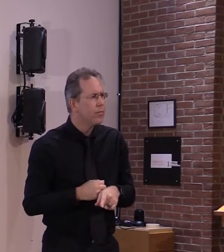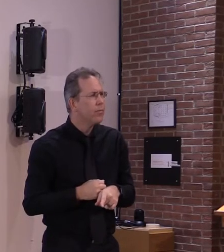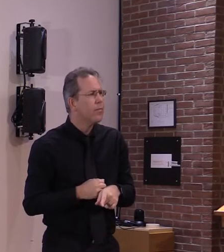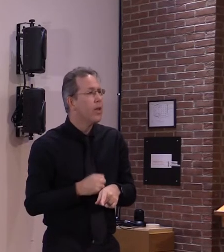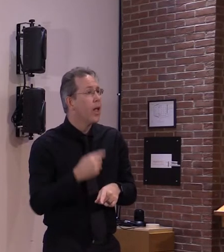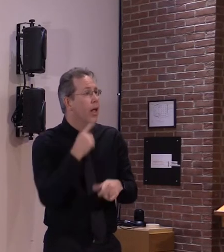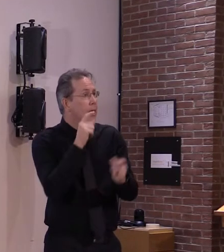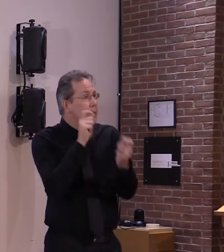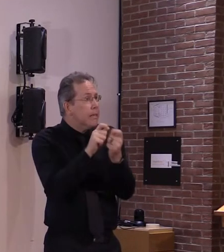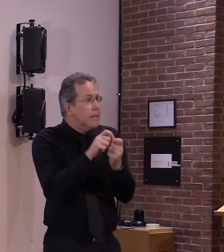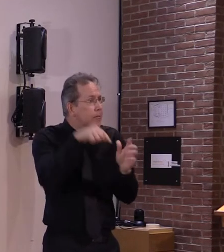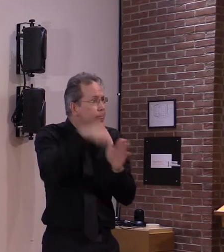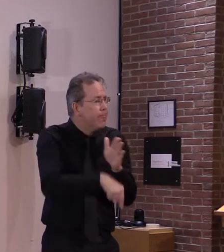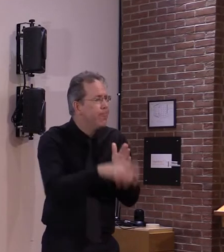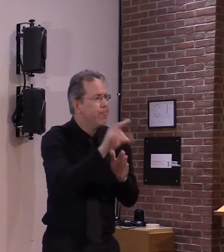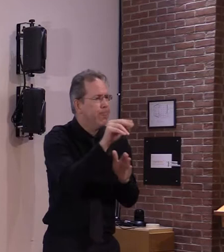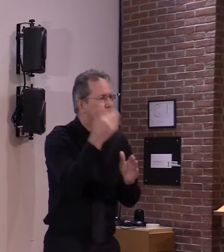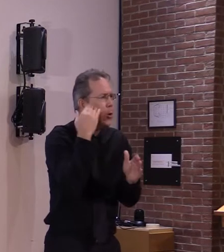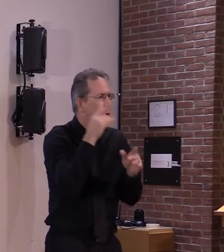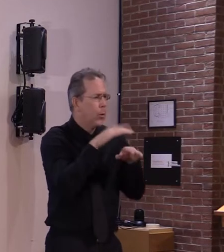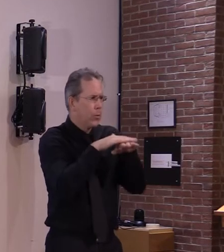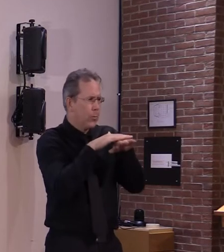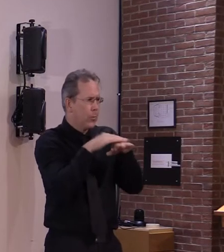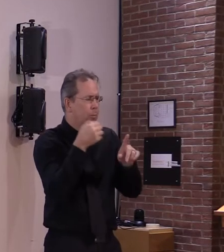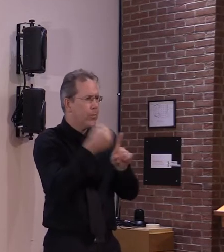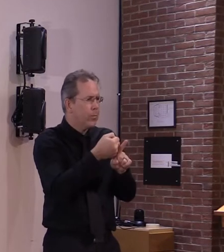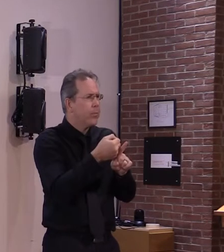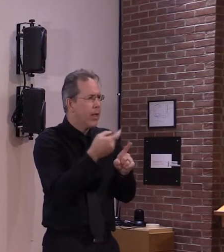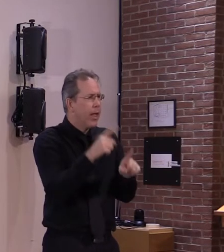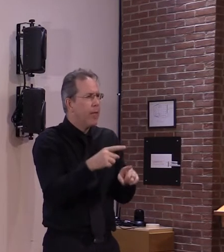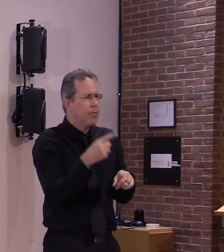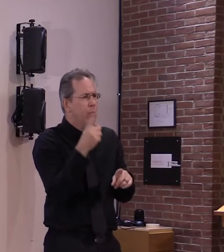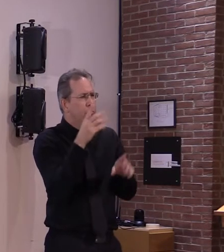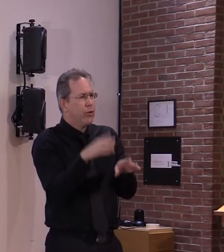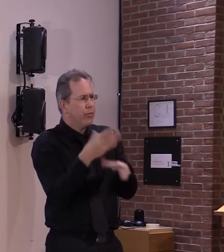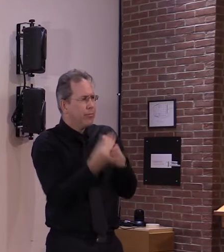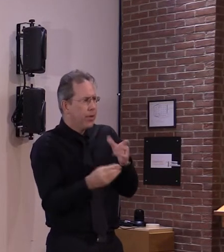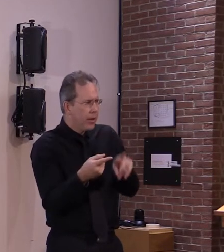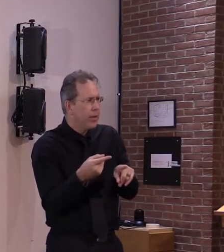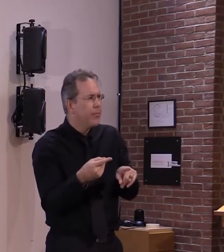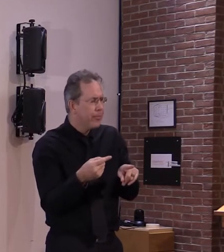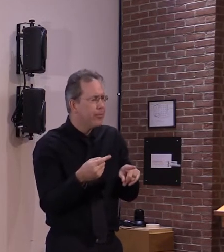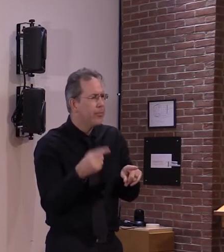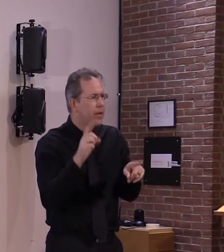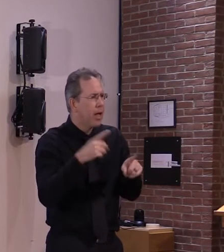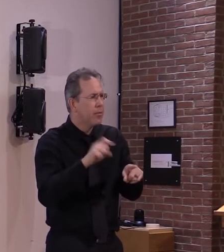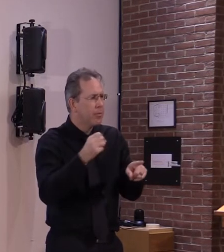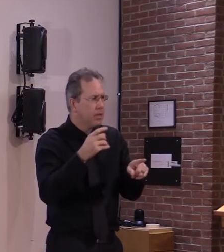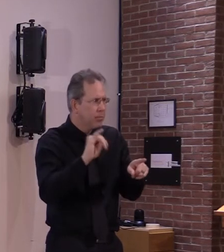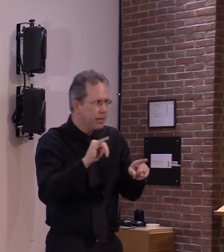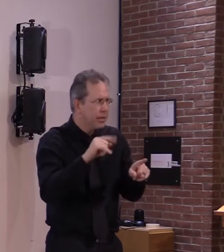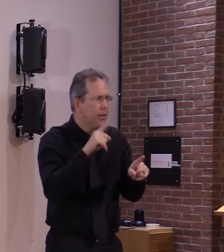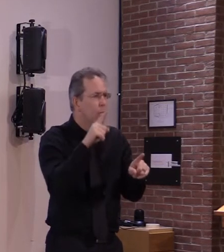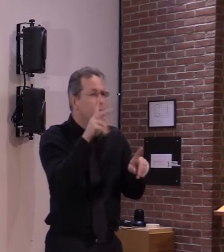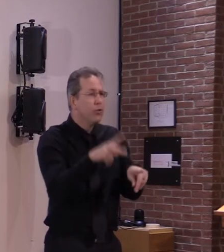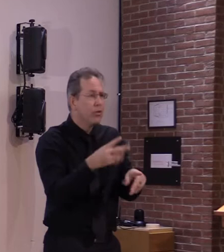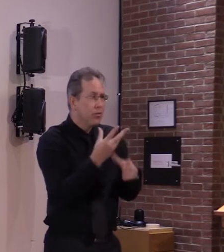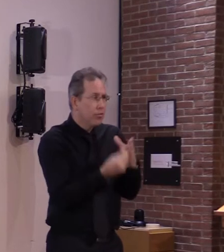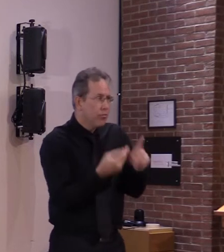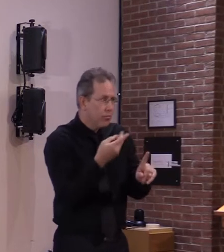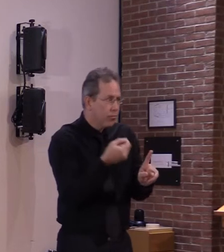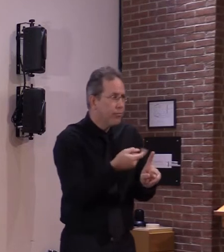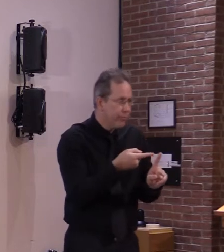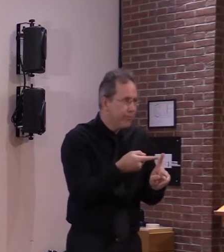in our um our out-of-state prison in mississippi uh the contracted uh